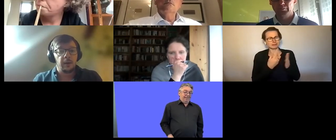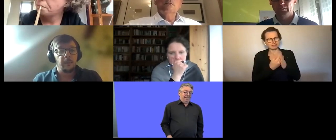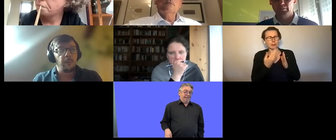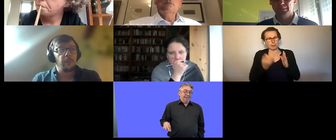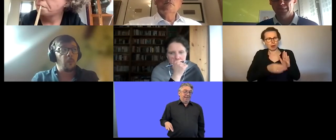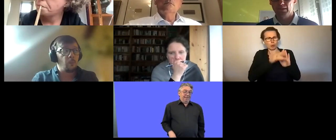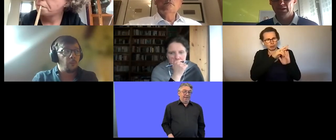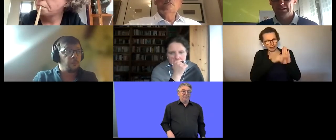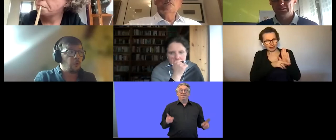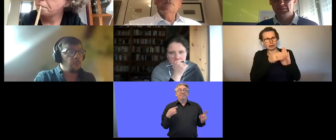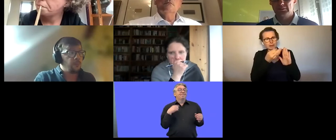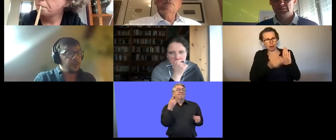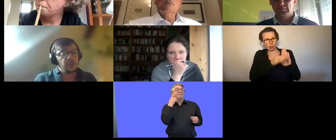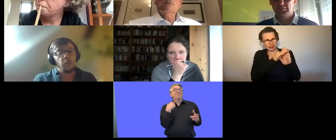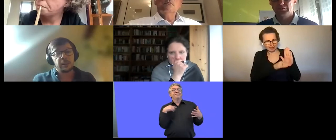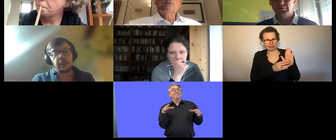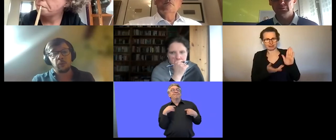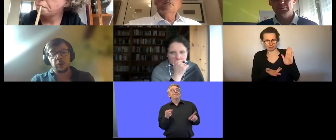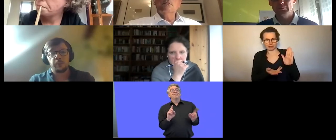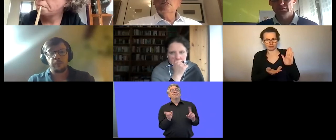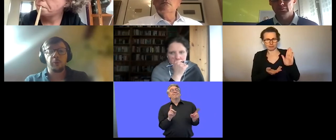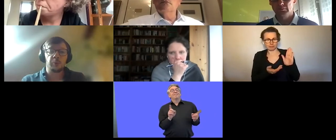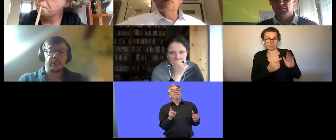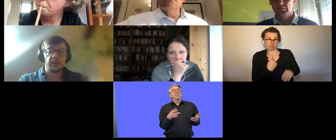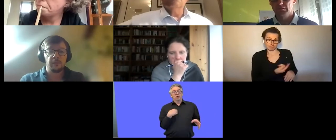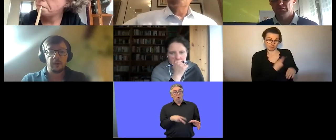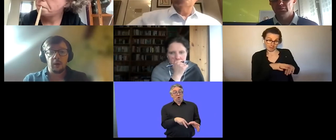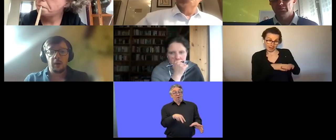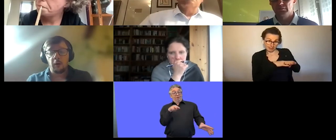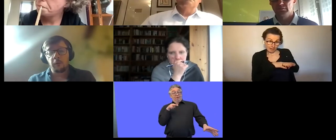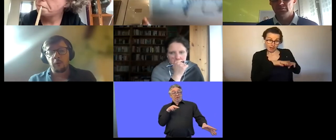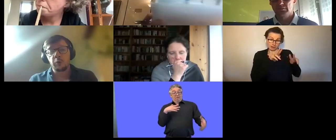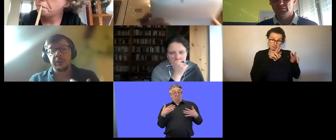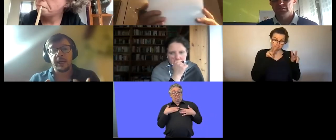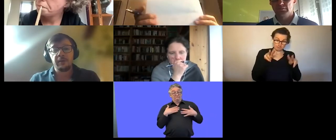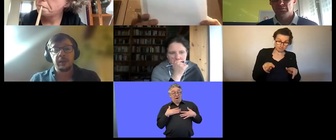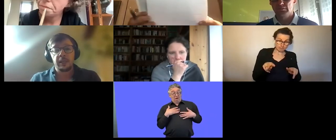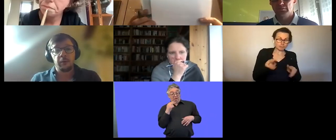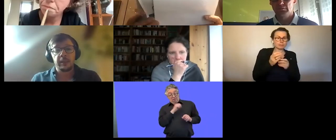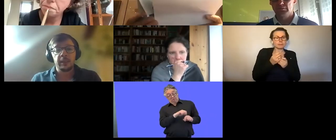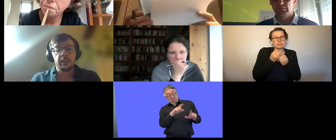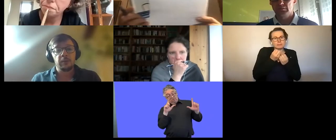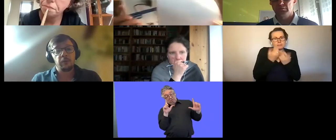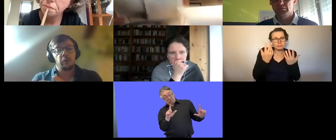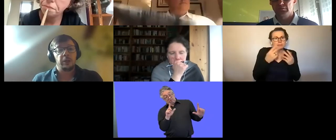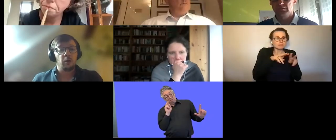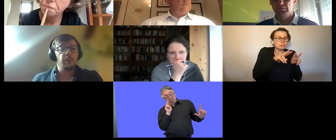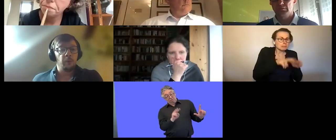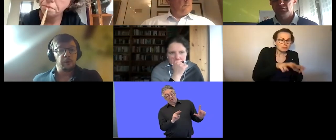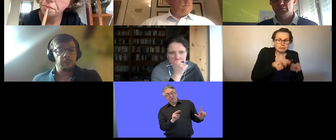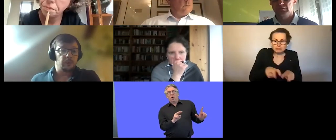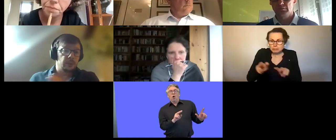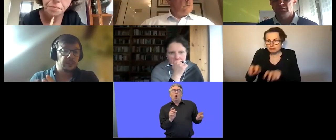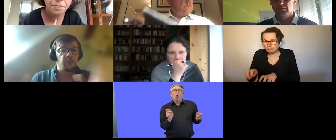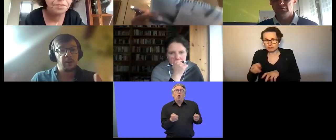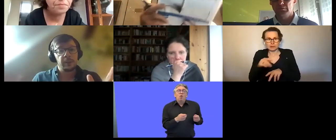from the device networks perspective of course we're diving in great detail into the social economy